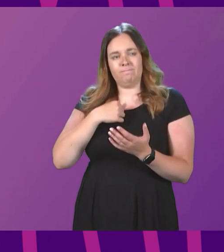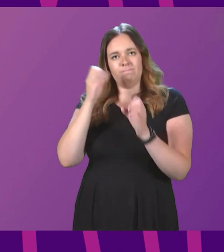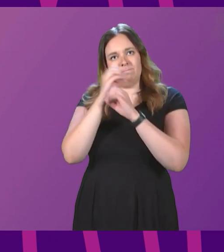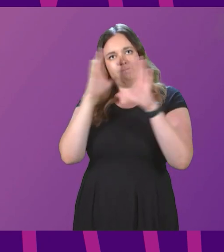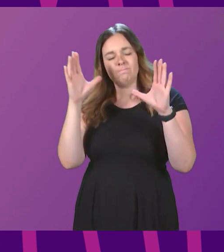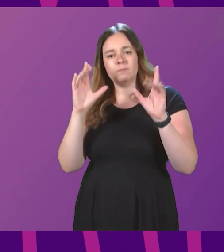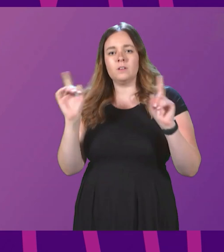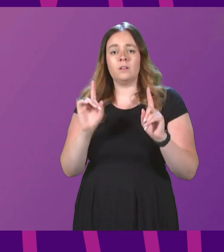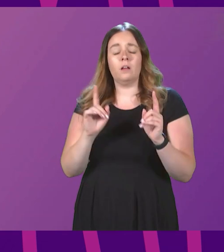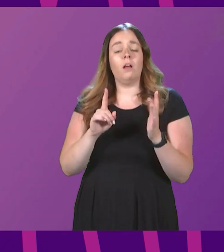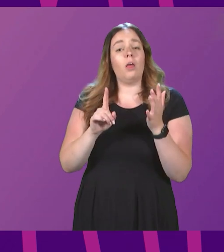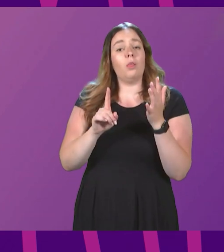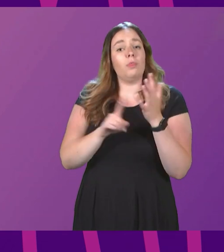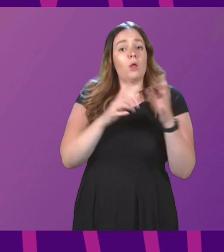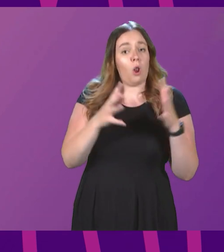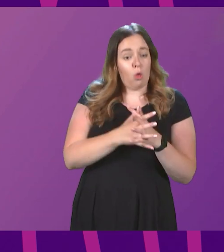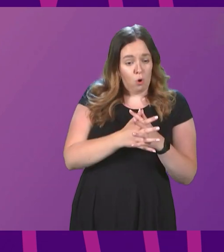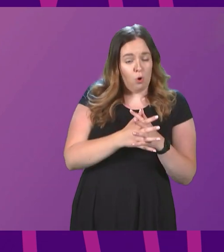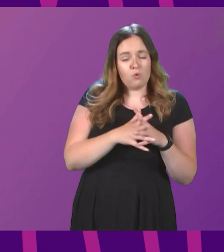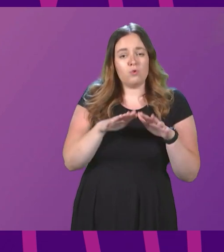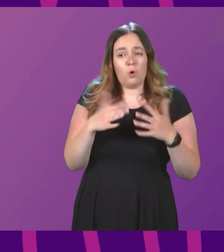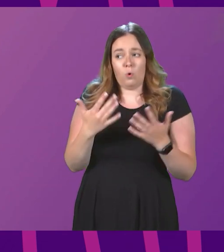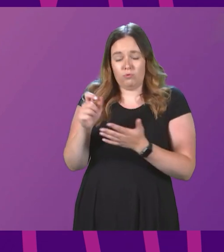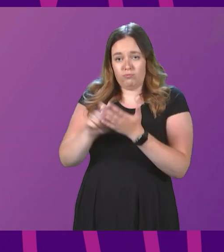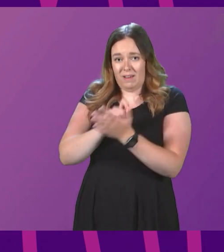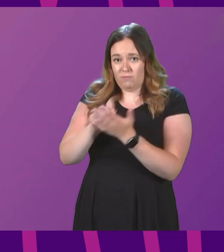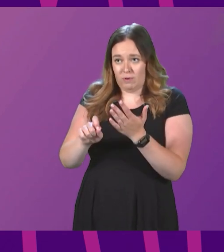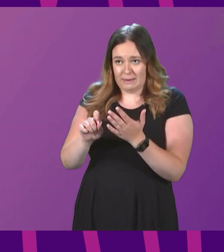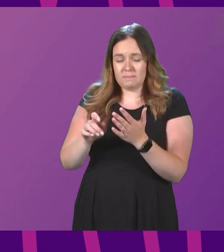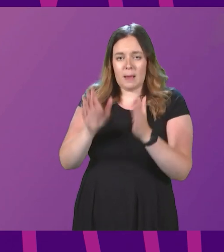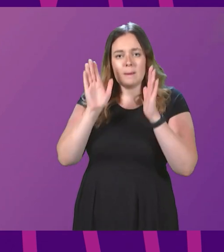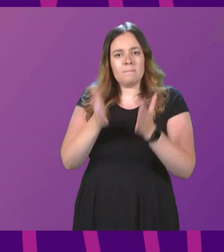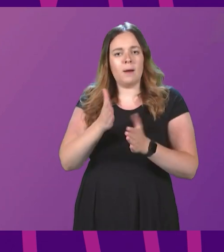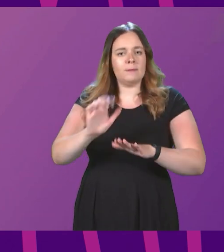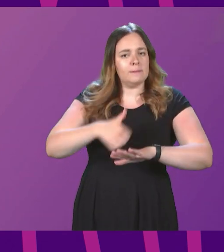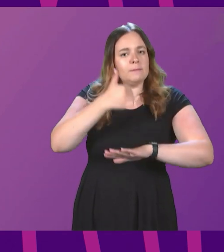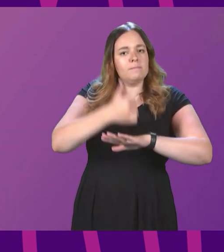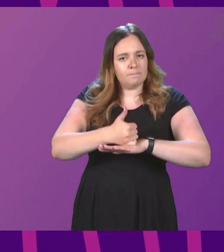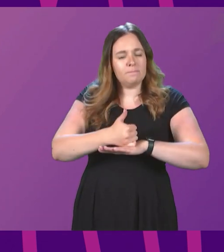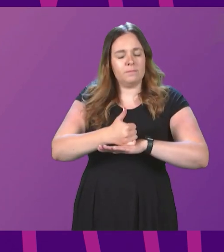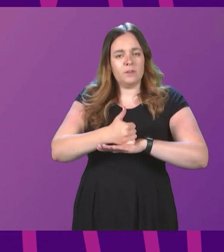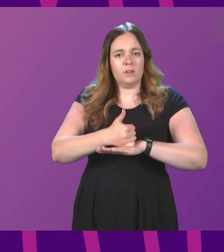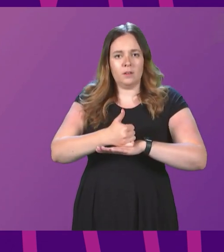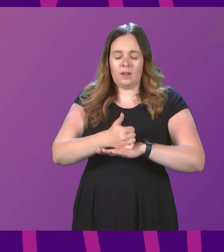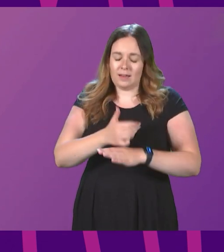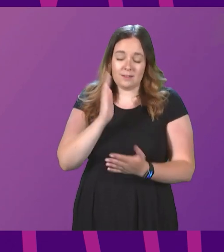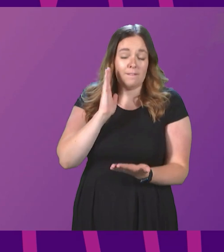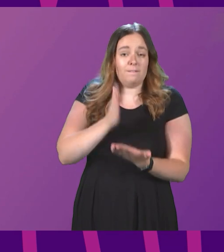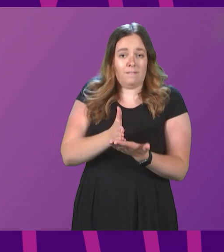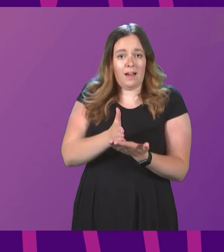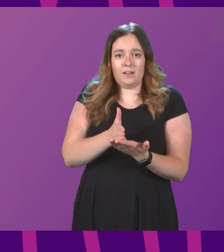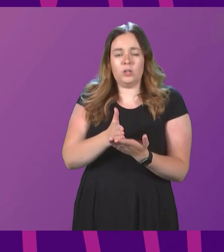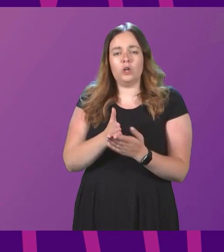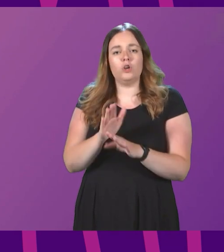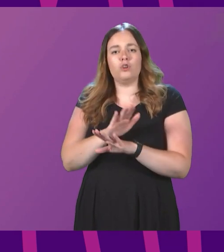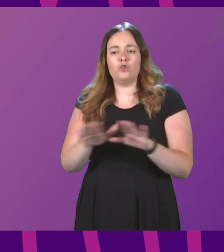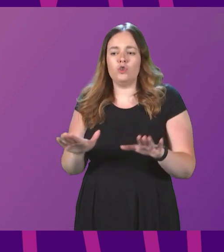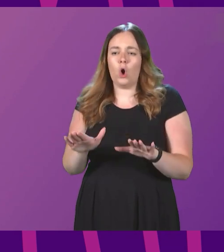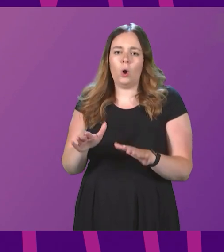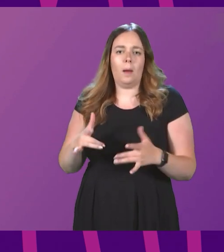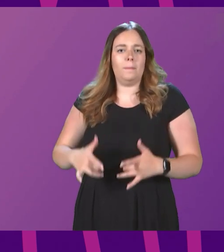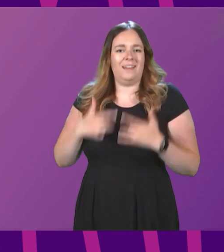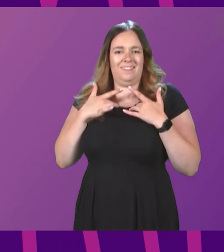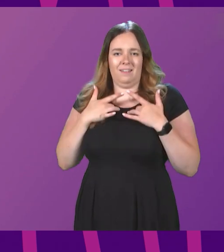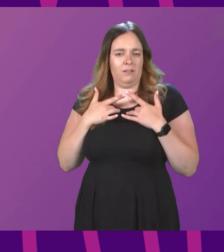The lawfulness or otherwise of the referendum must be established as a matter of fact, not just